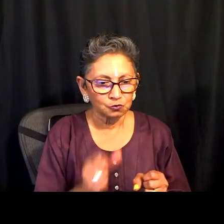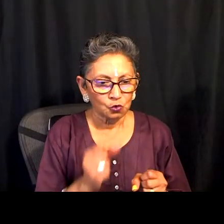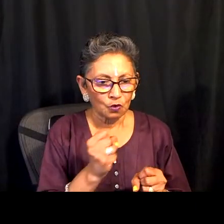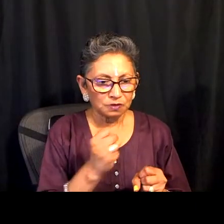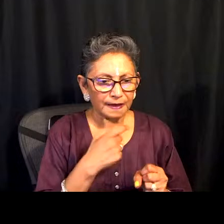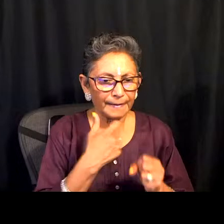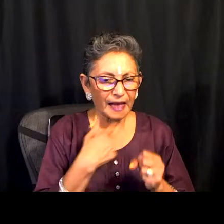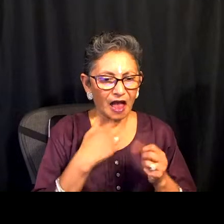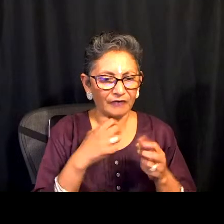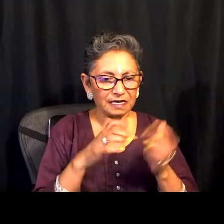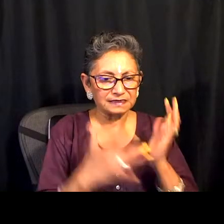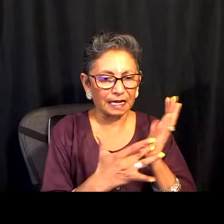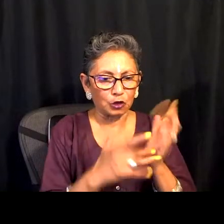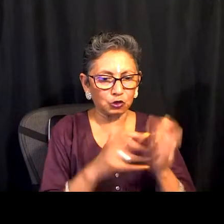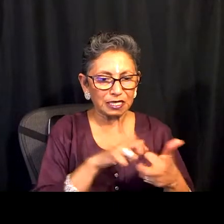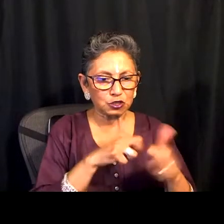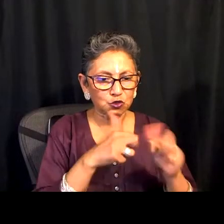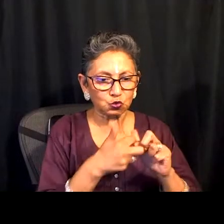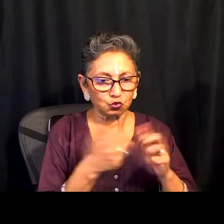is coming through.